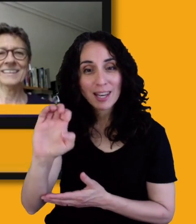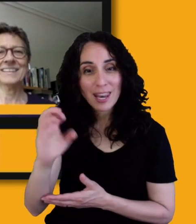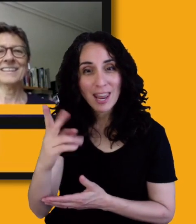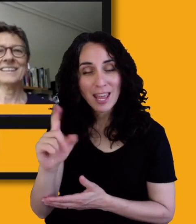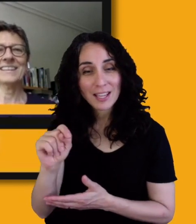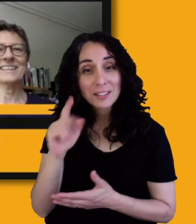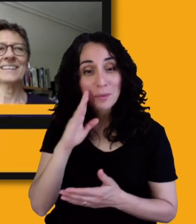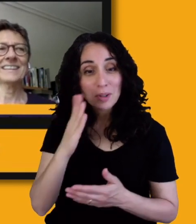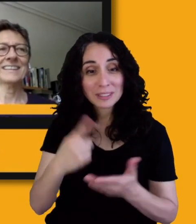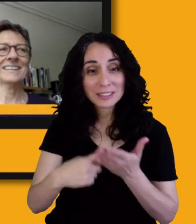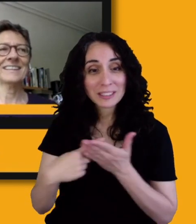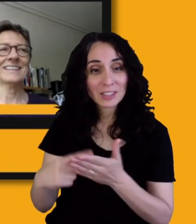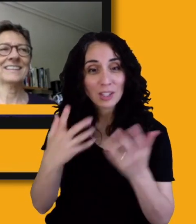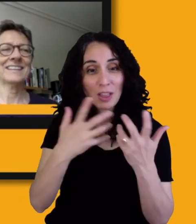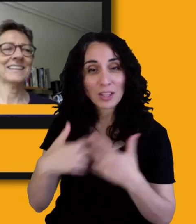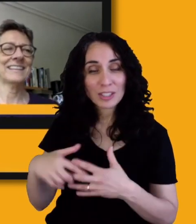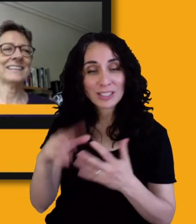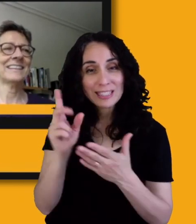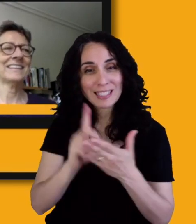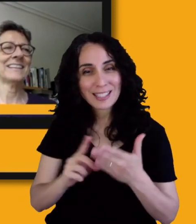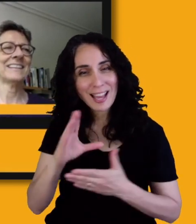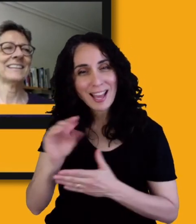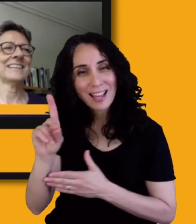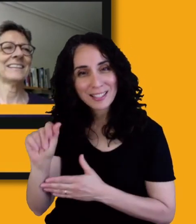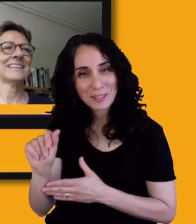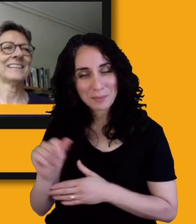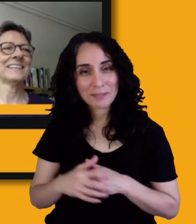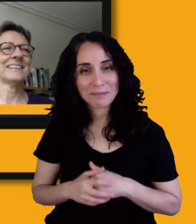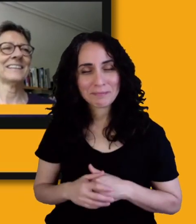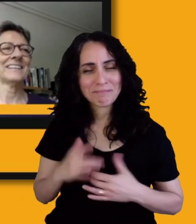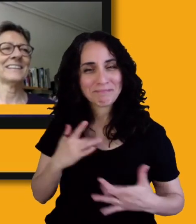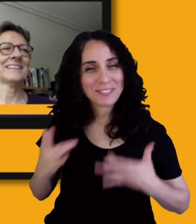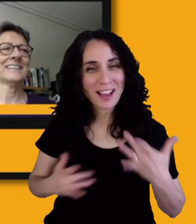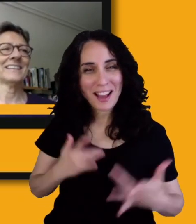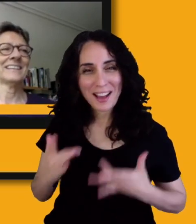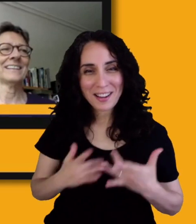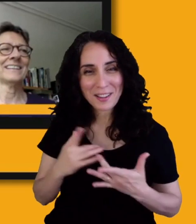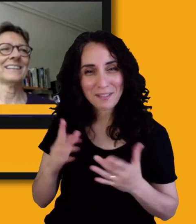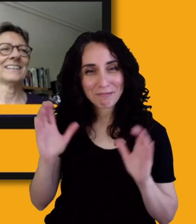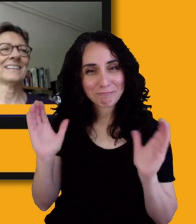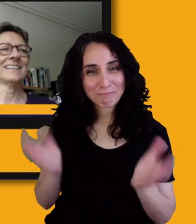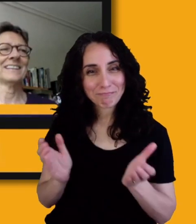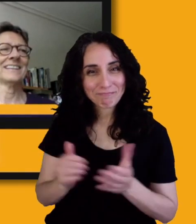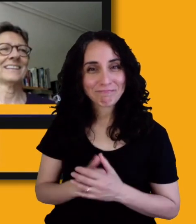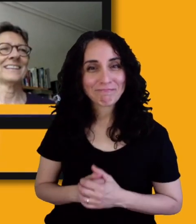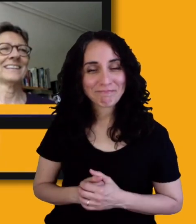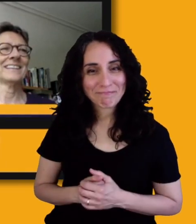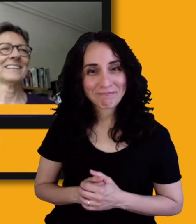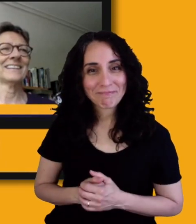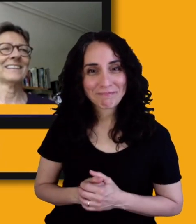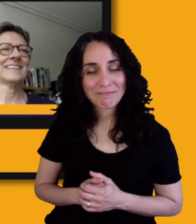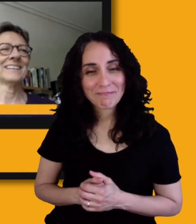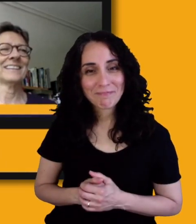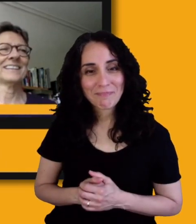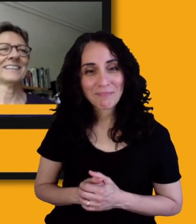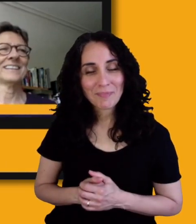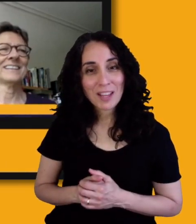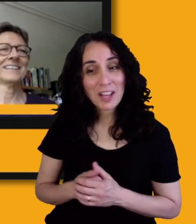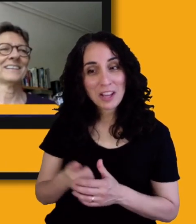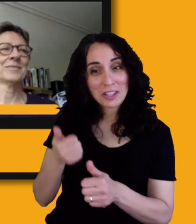afternoon to talk about the collision of design and disability. I'm super excited about this conversation, and I'm going to wait